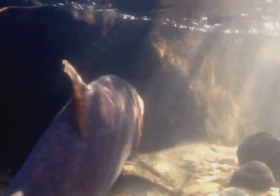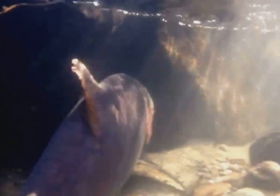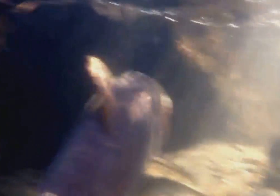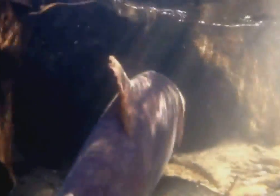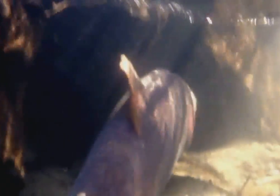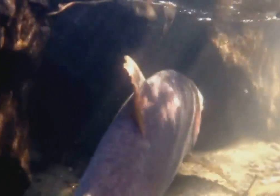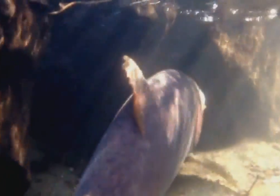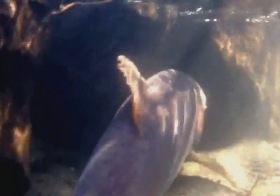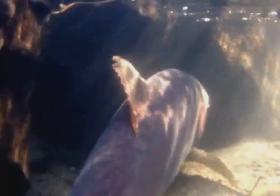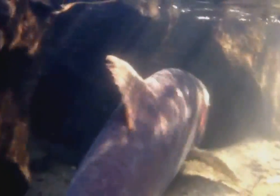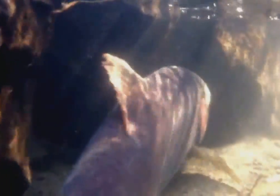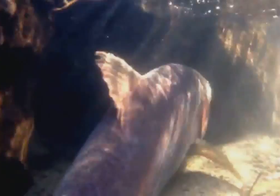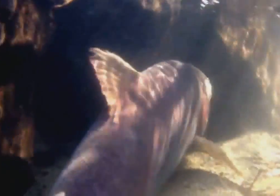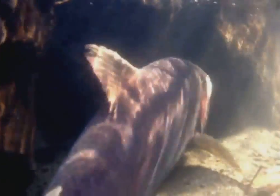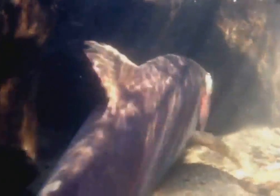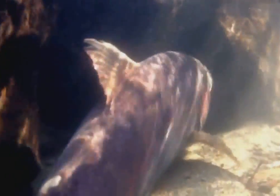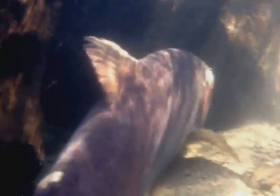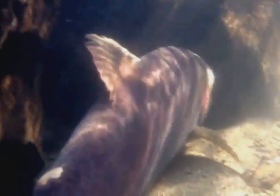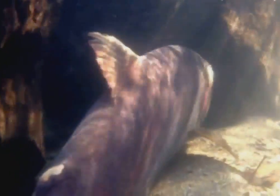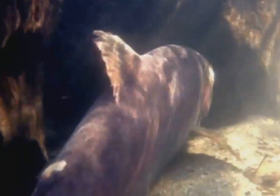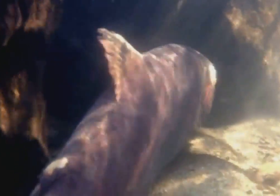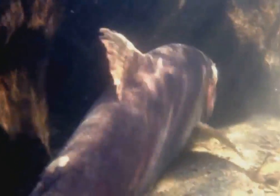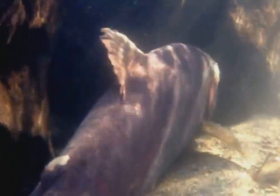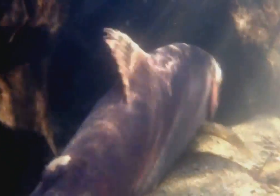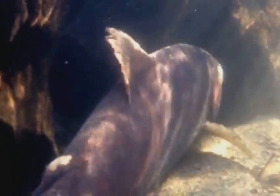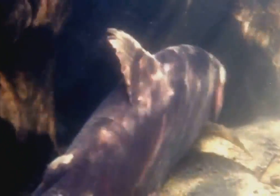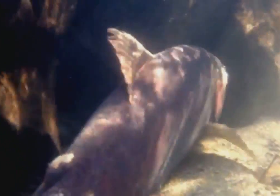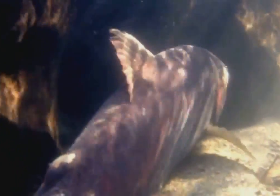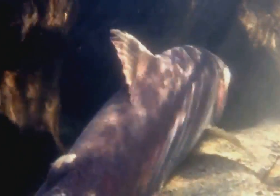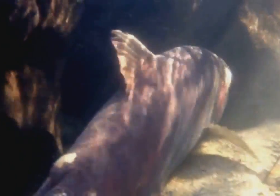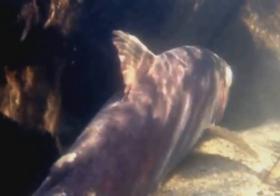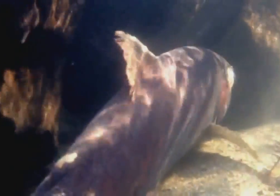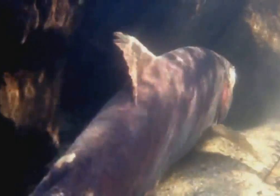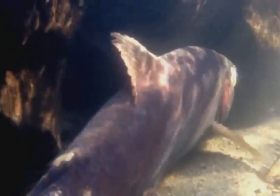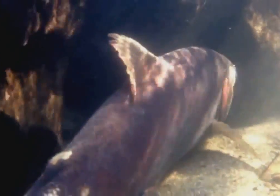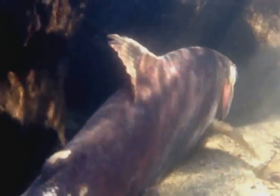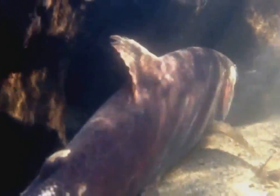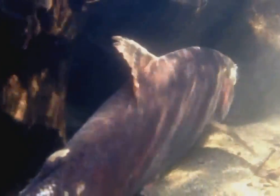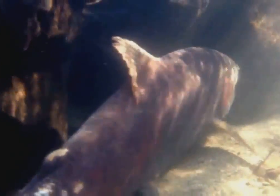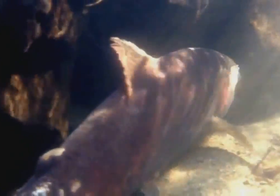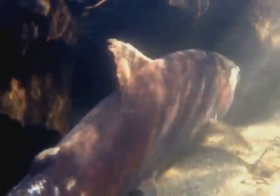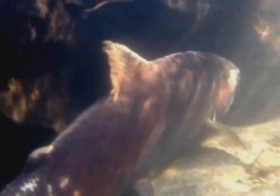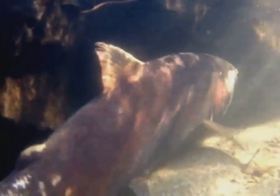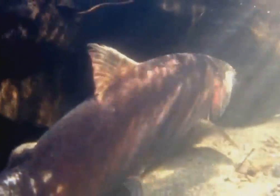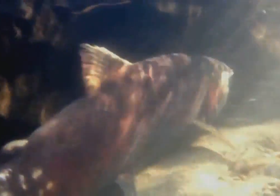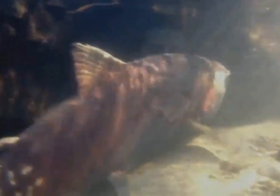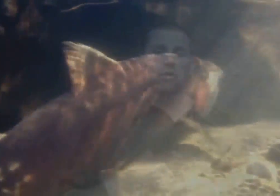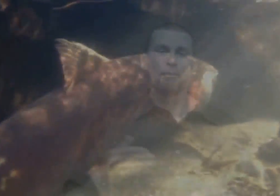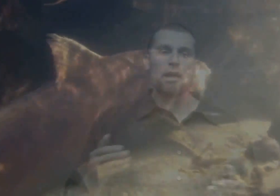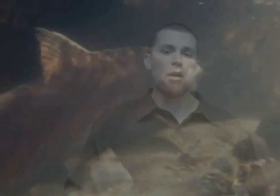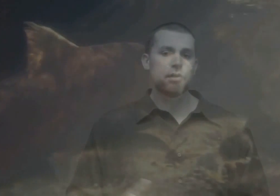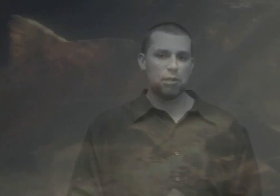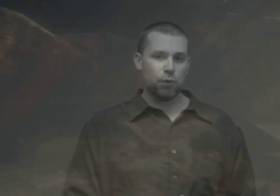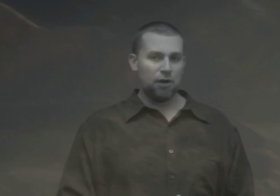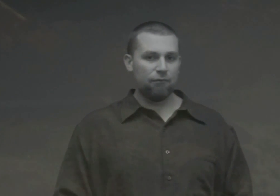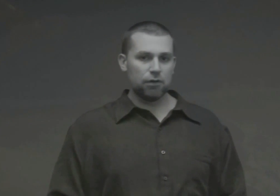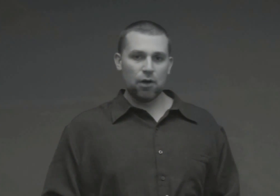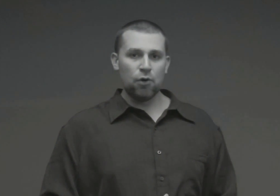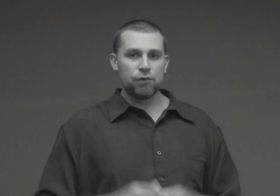and the God of all comfort, who comforts us in all our afflictions. Amen. That we may also comfort those